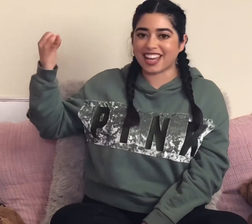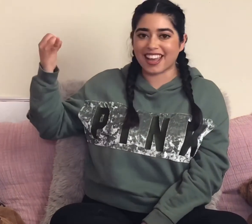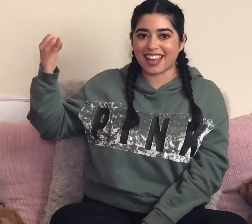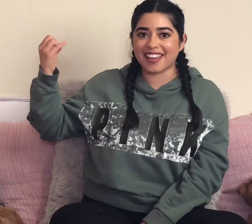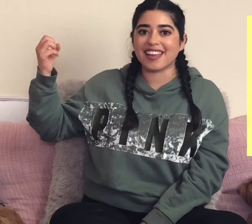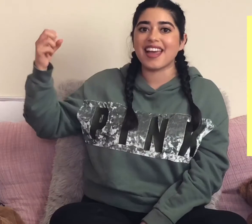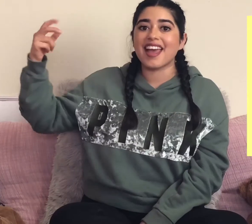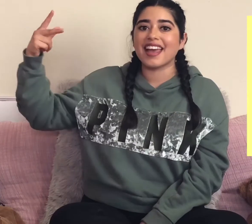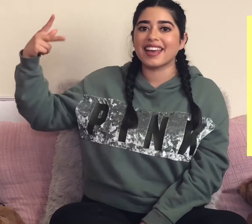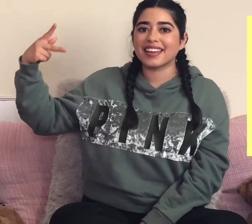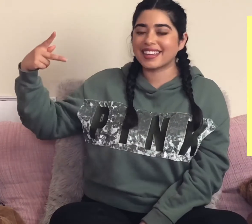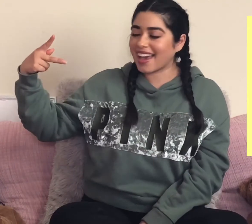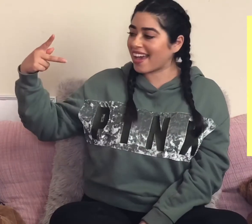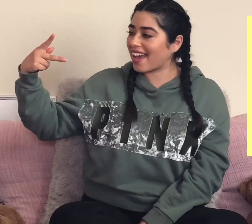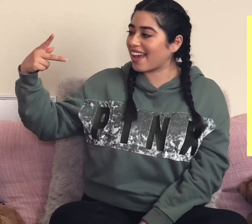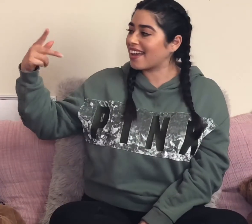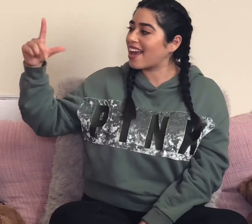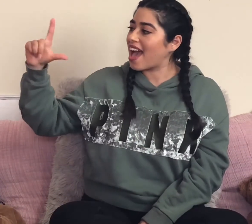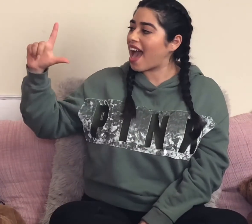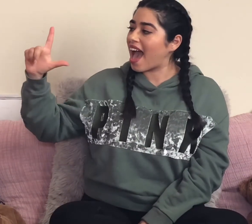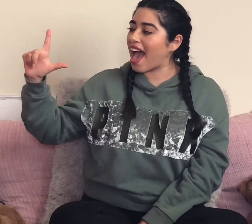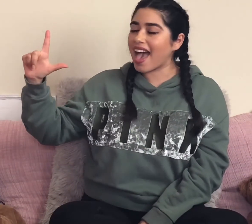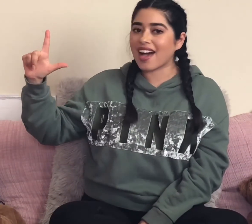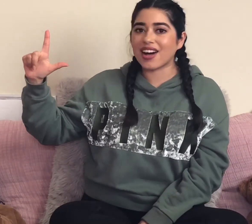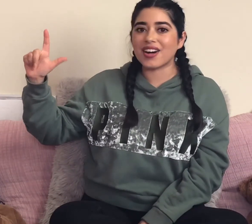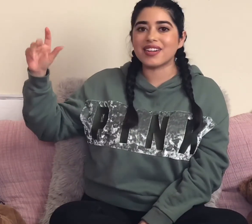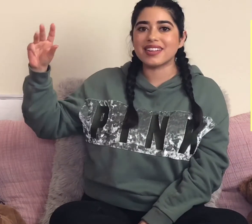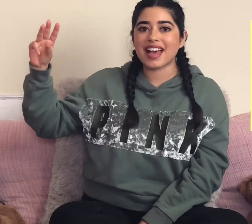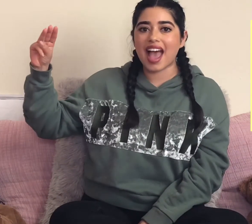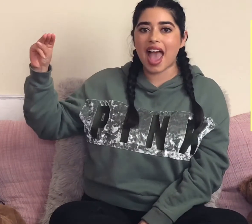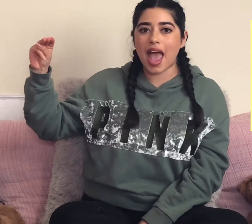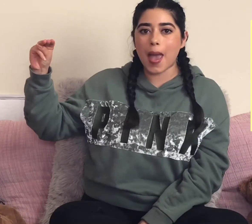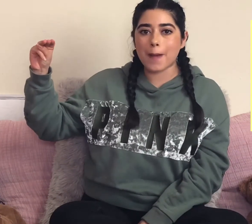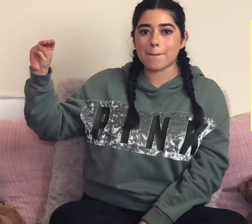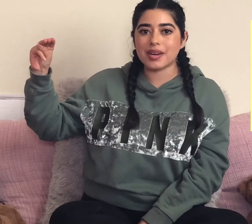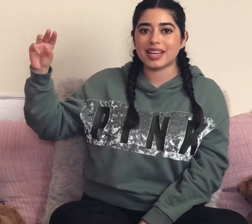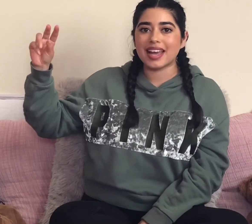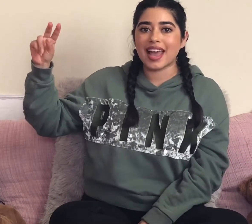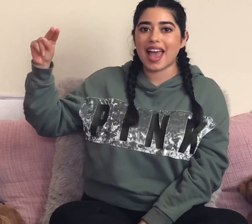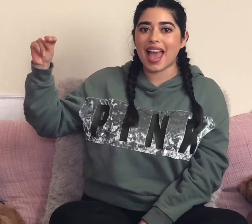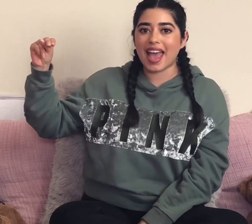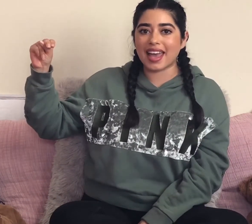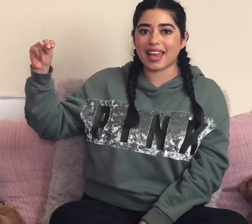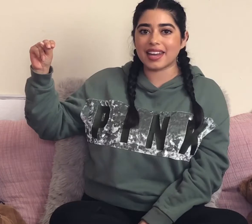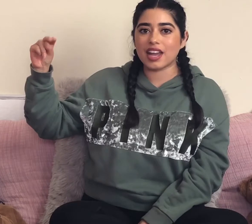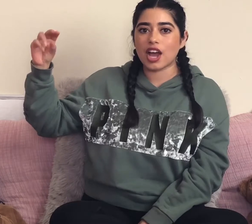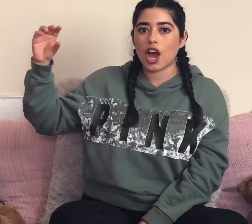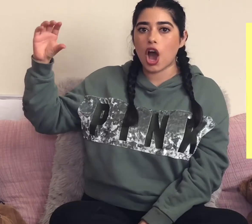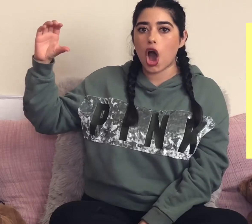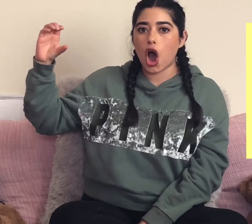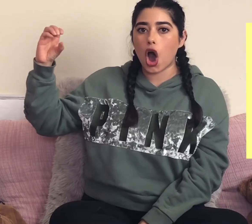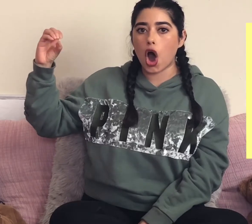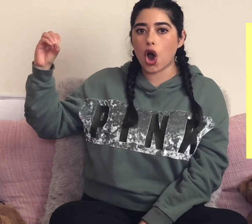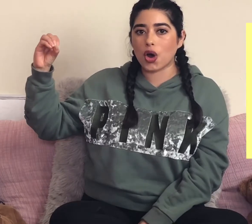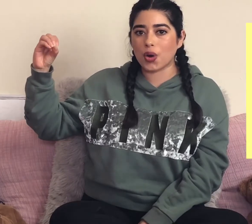K L M N O